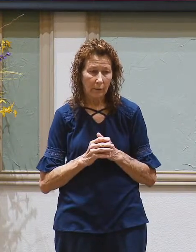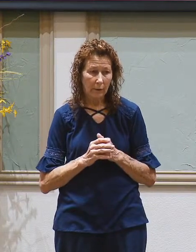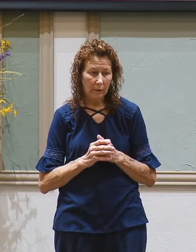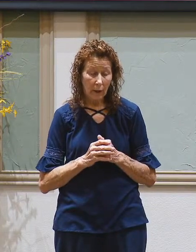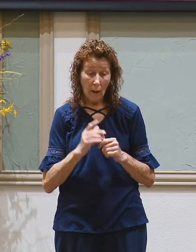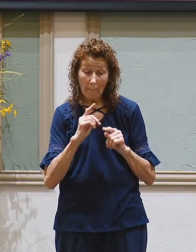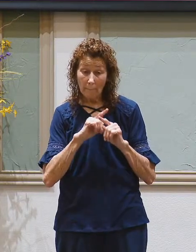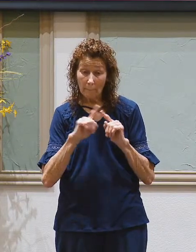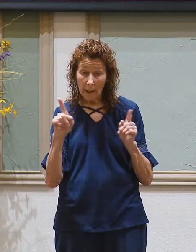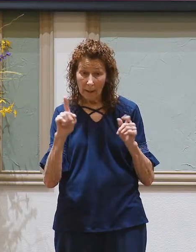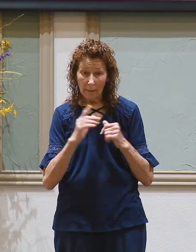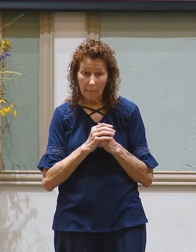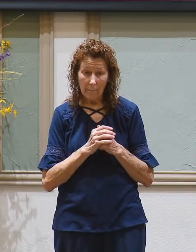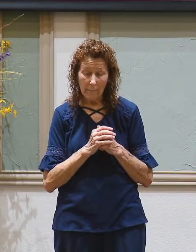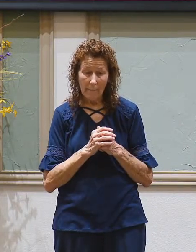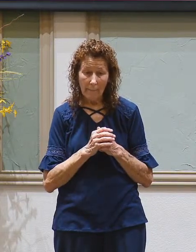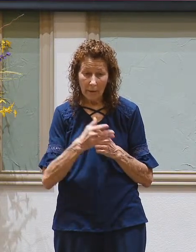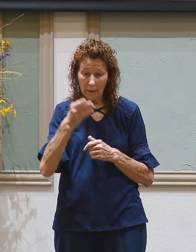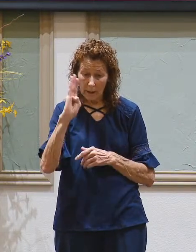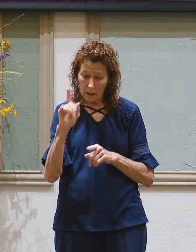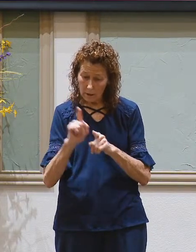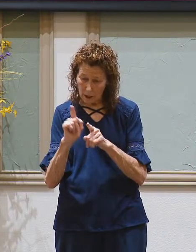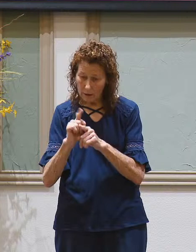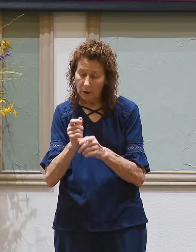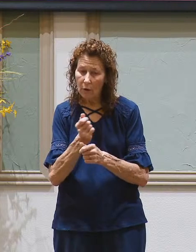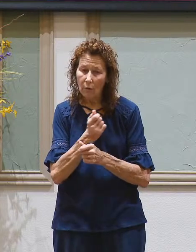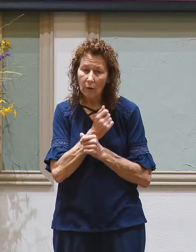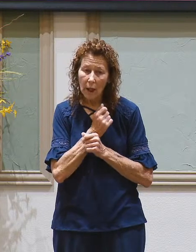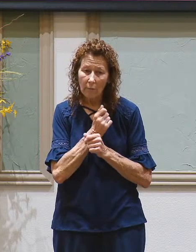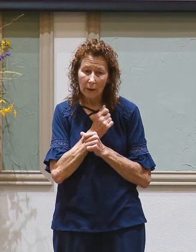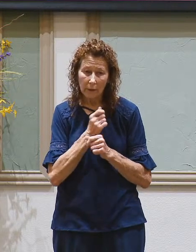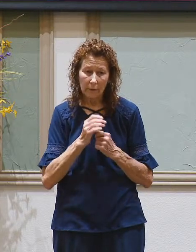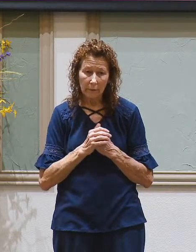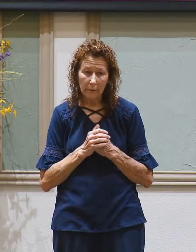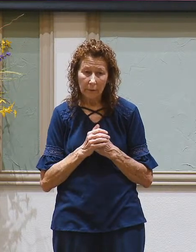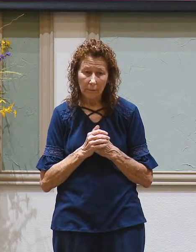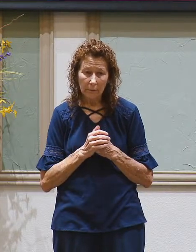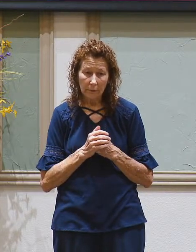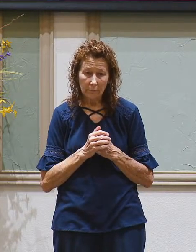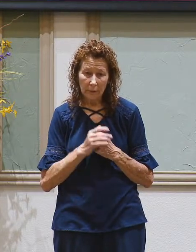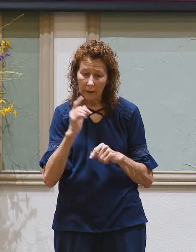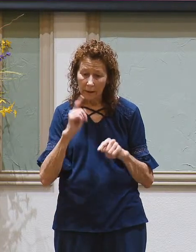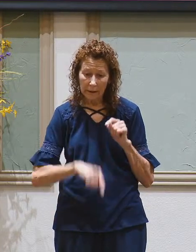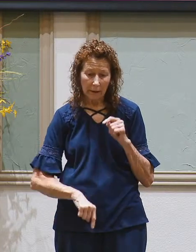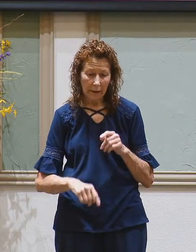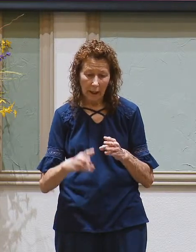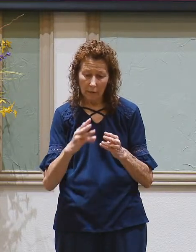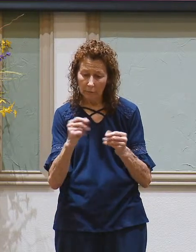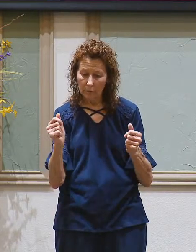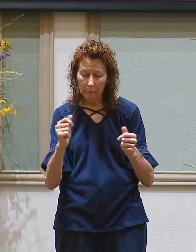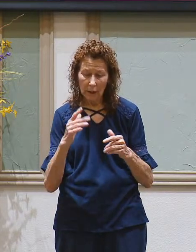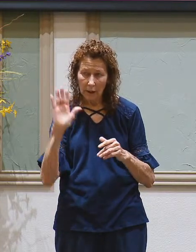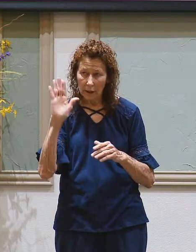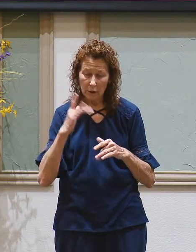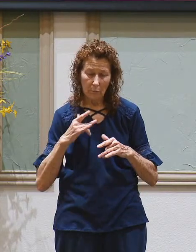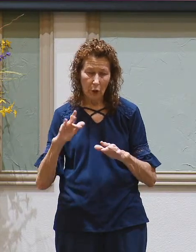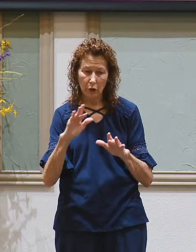But God is also loving and he cannot diminish his mercy.